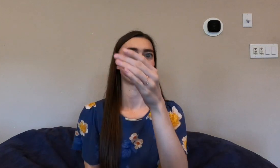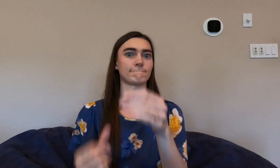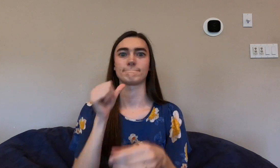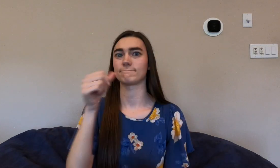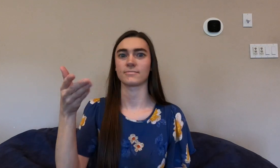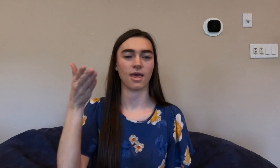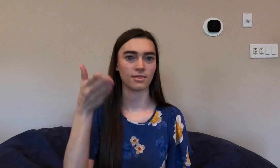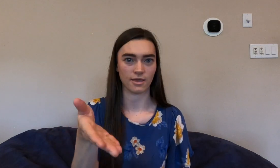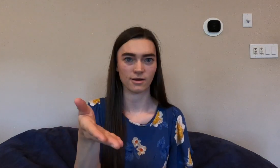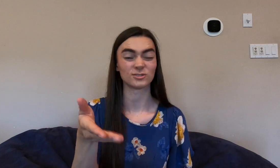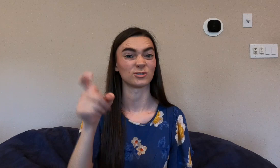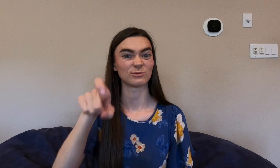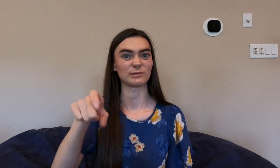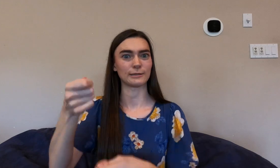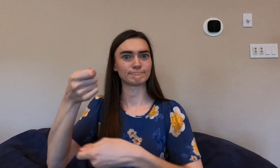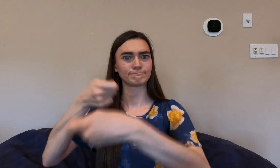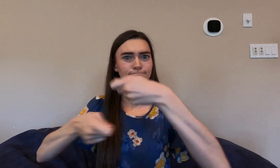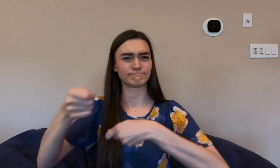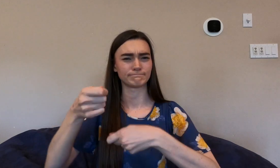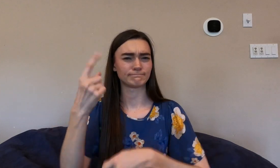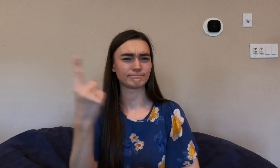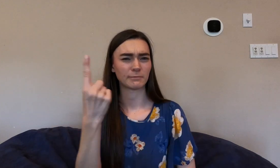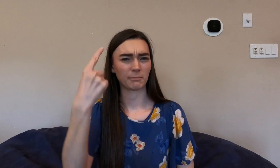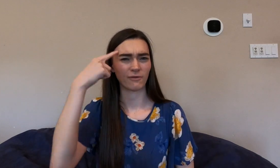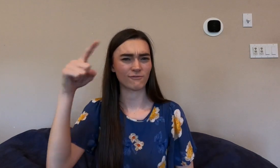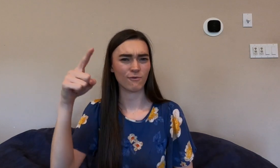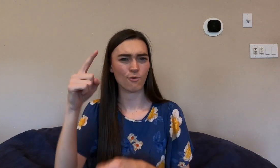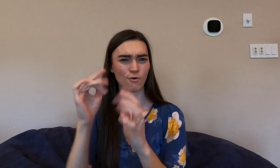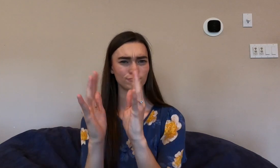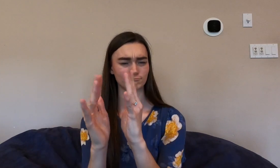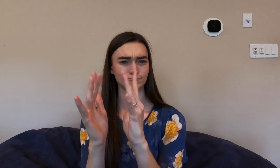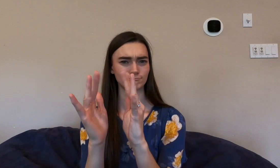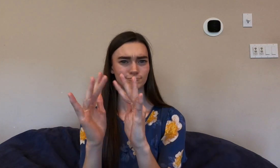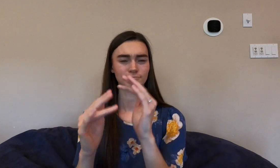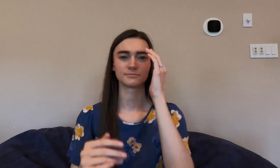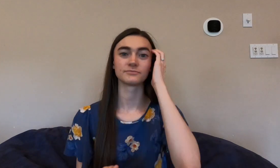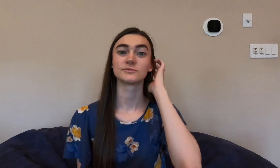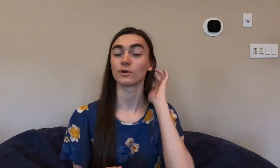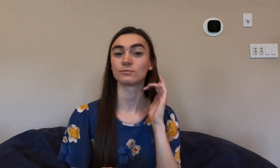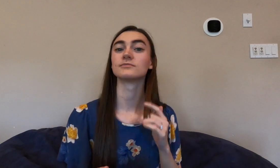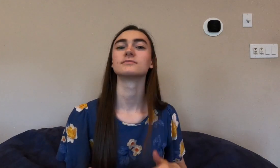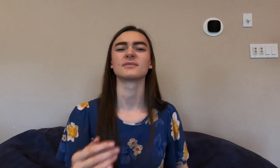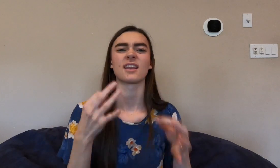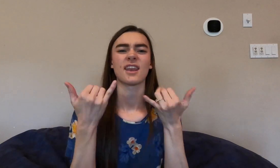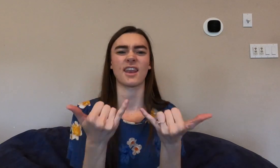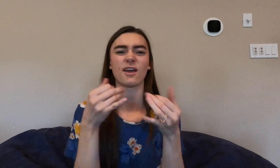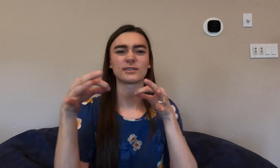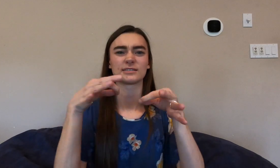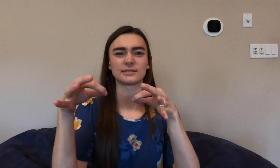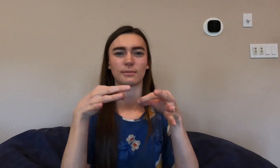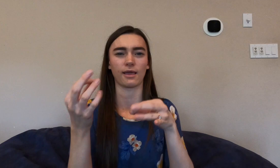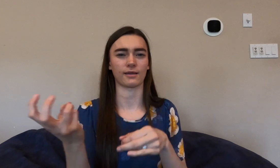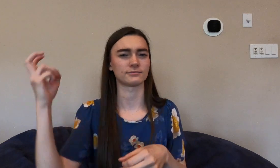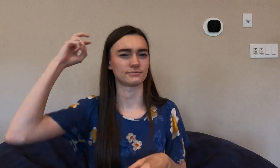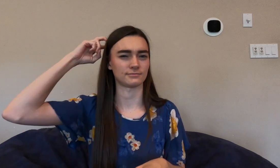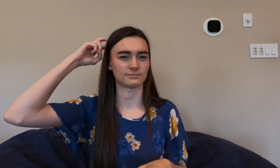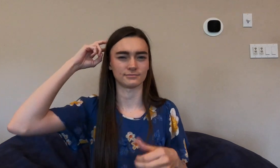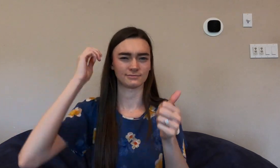or missing. So you need something to replace those hair cells. Now I'm going to explain